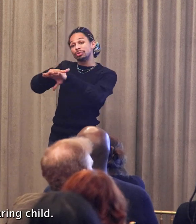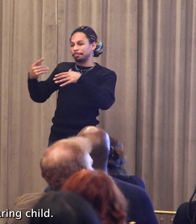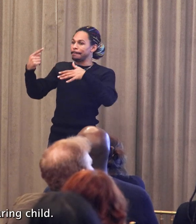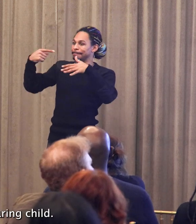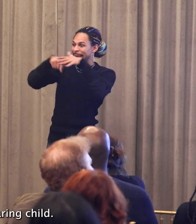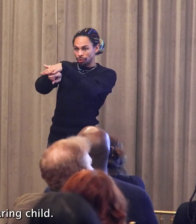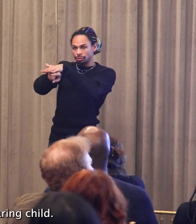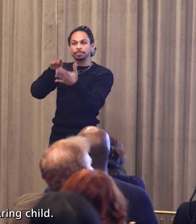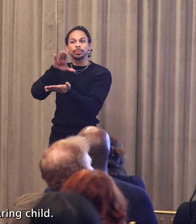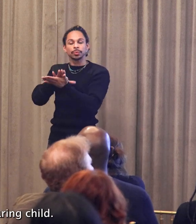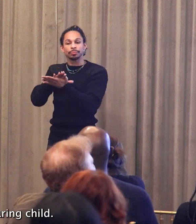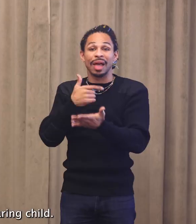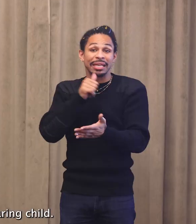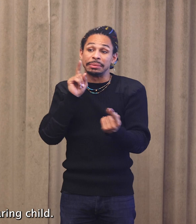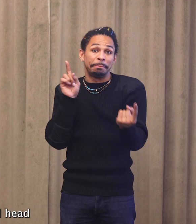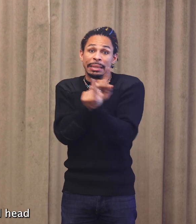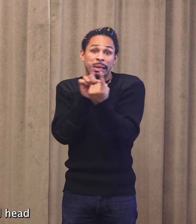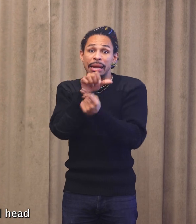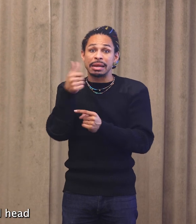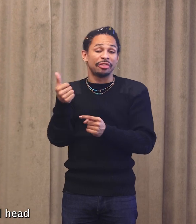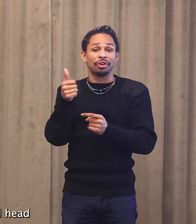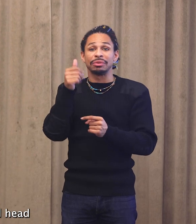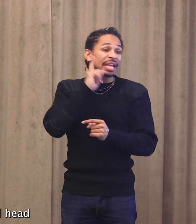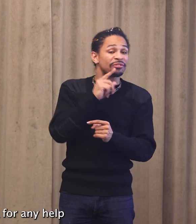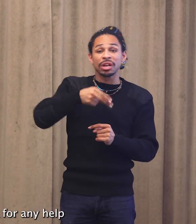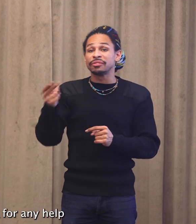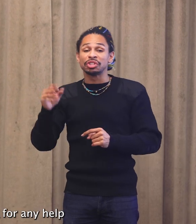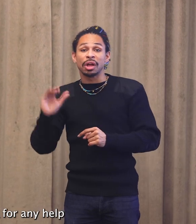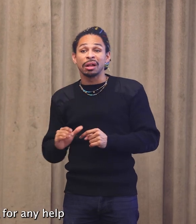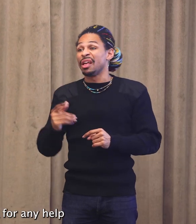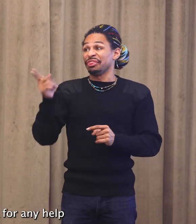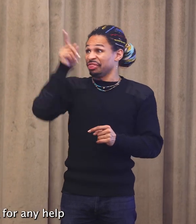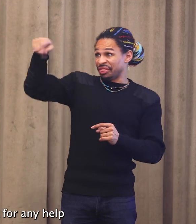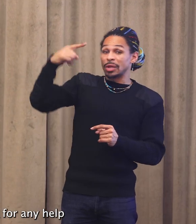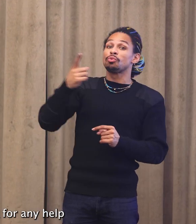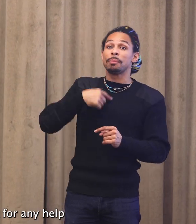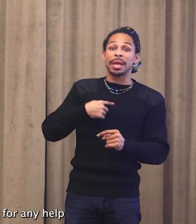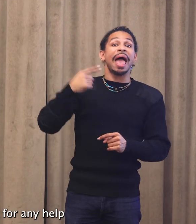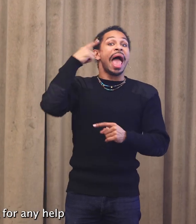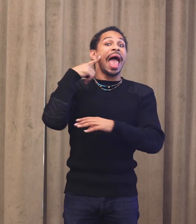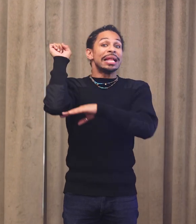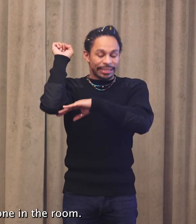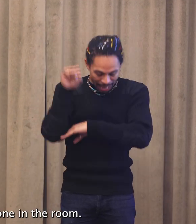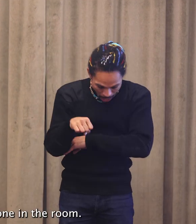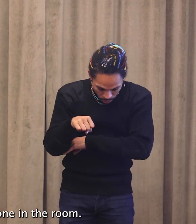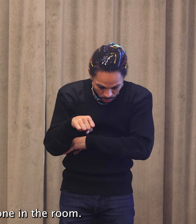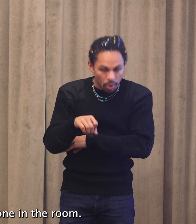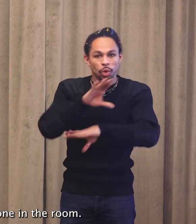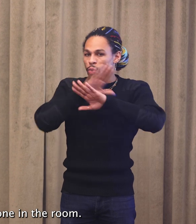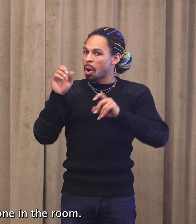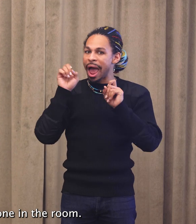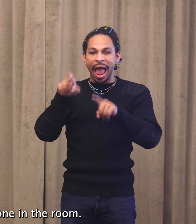deaf or hard of hearing child. I was told, heads down, don't ask for any help, and